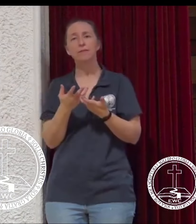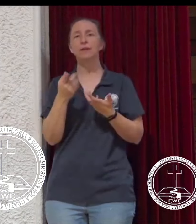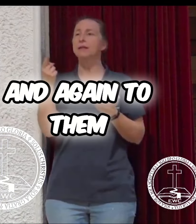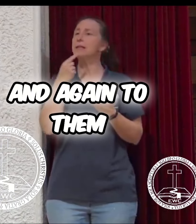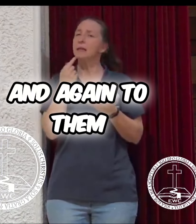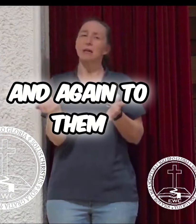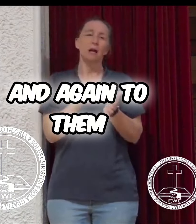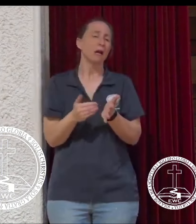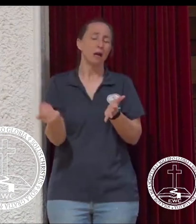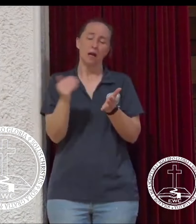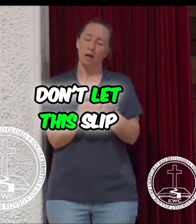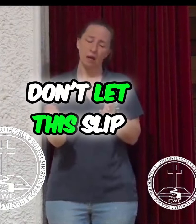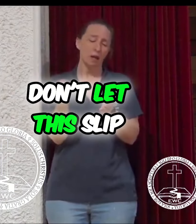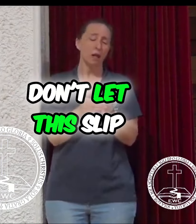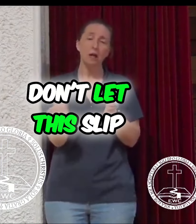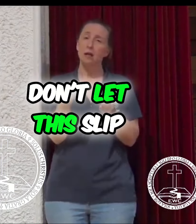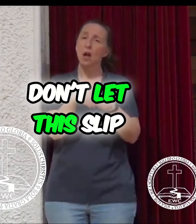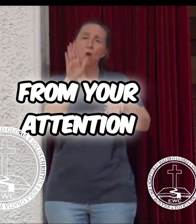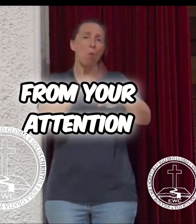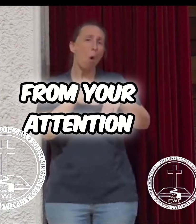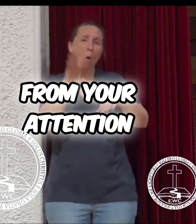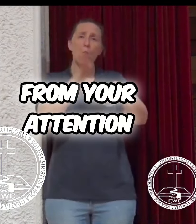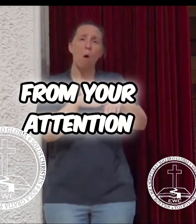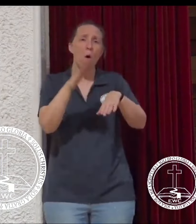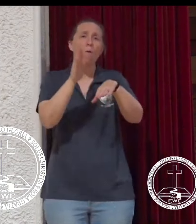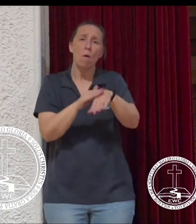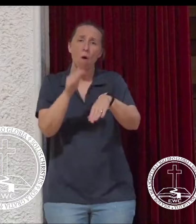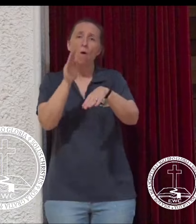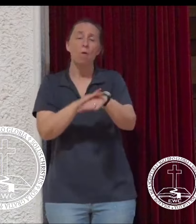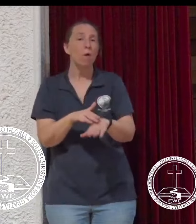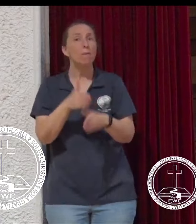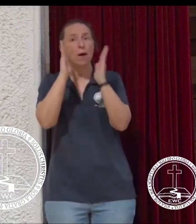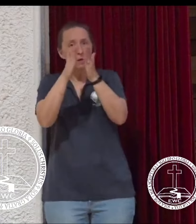again and again to them. Don't let this slip from your attention.